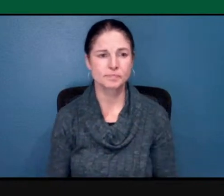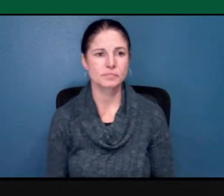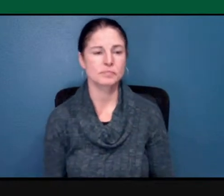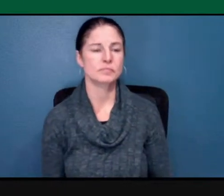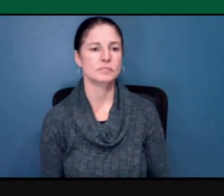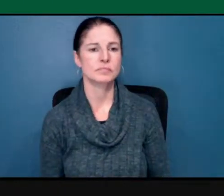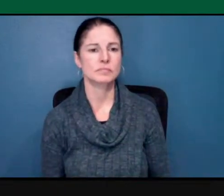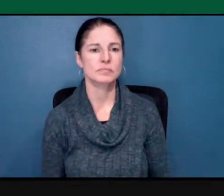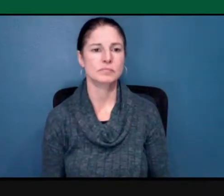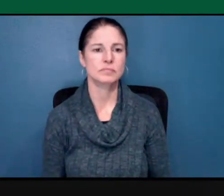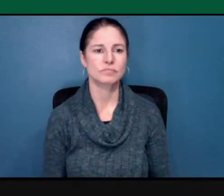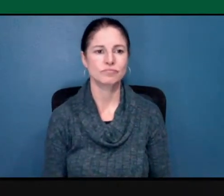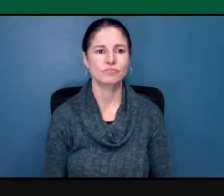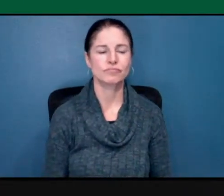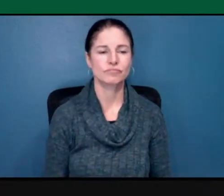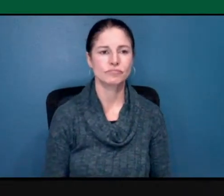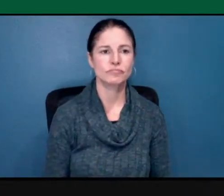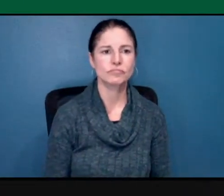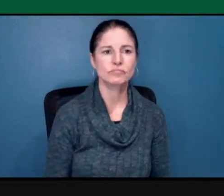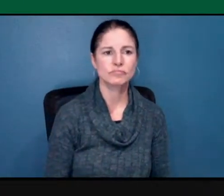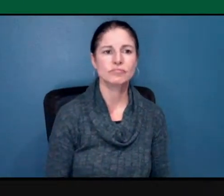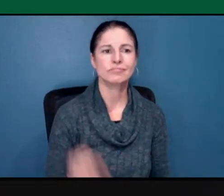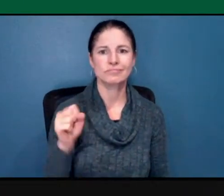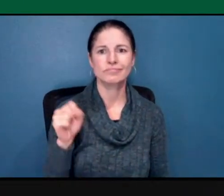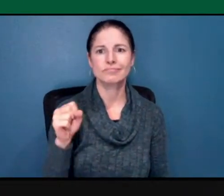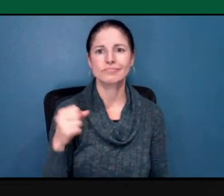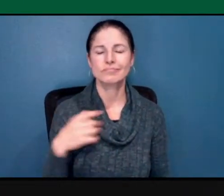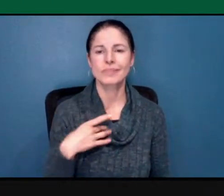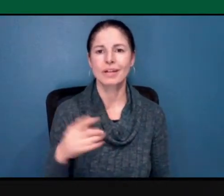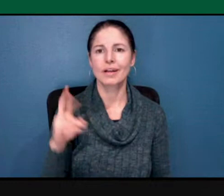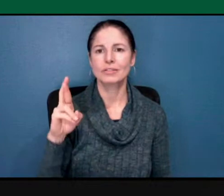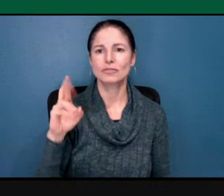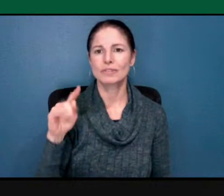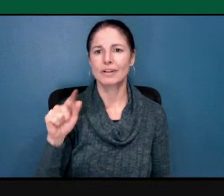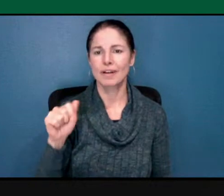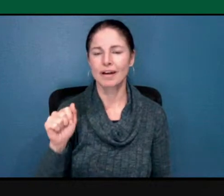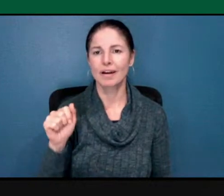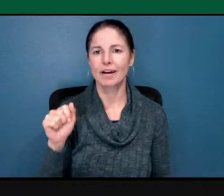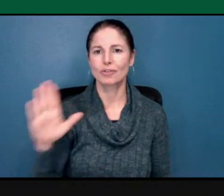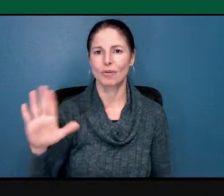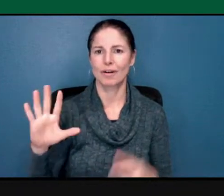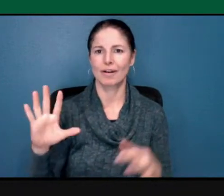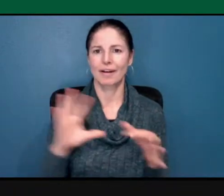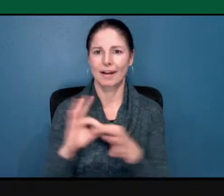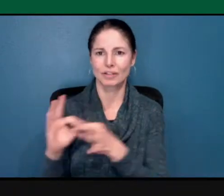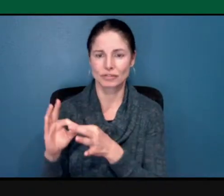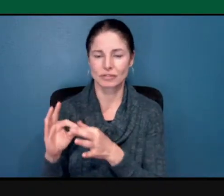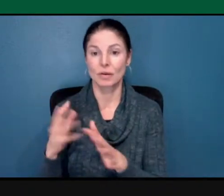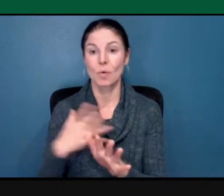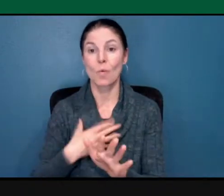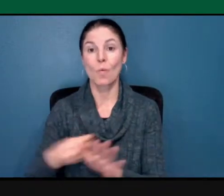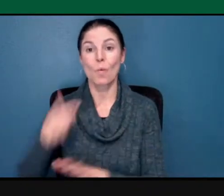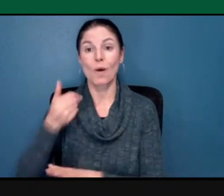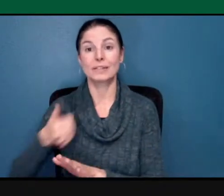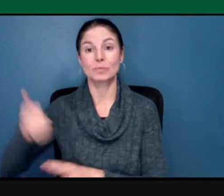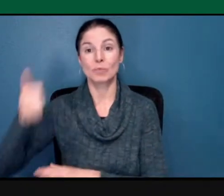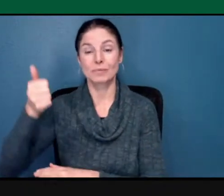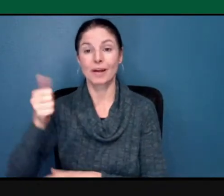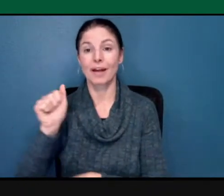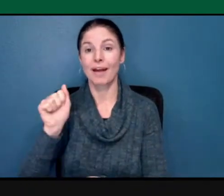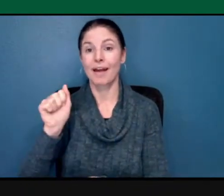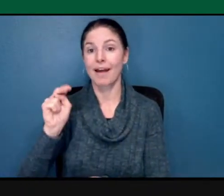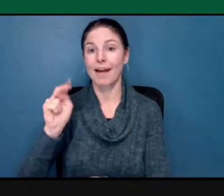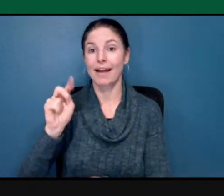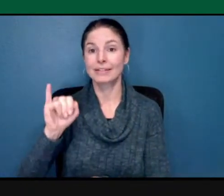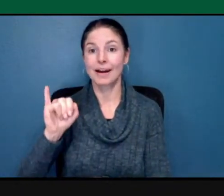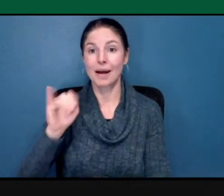connected to, um, you know, antisemitism. There's a lot of parallel between, you know, right supremacy or anti-blackness and antisemitism in